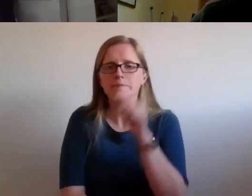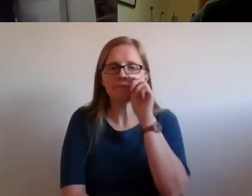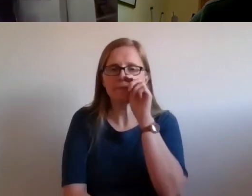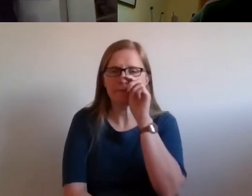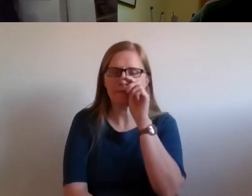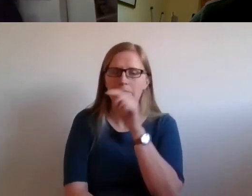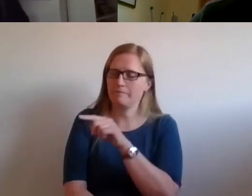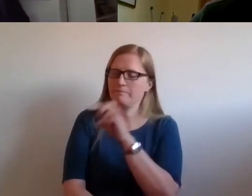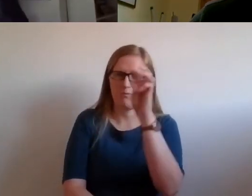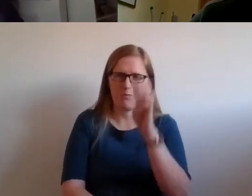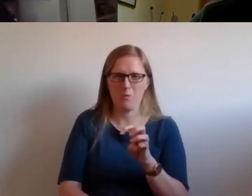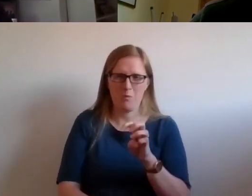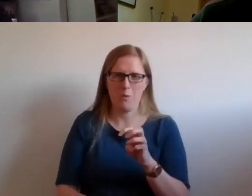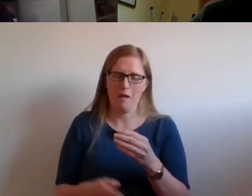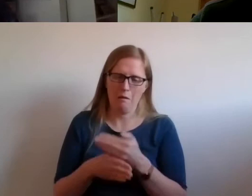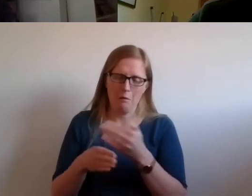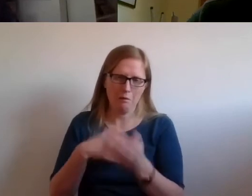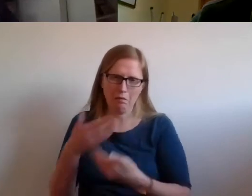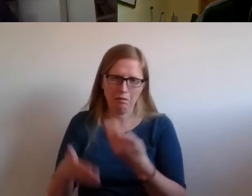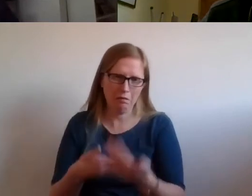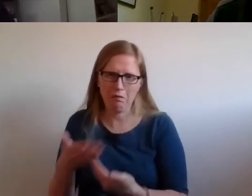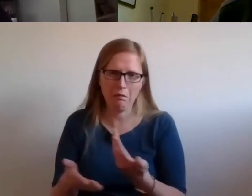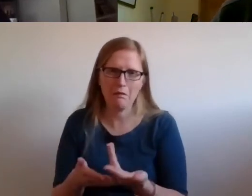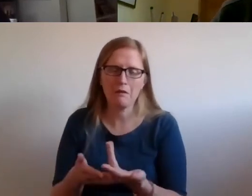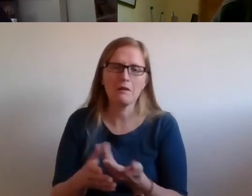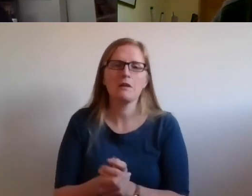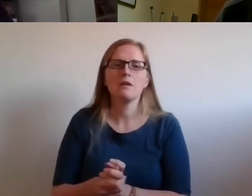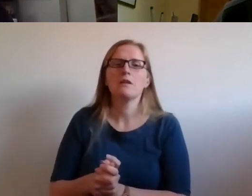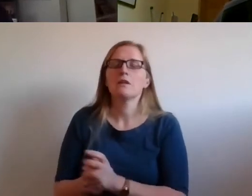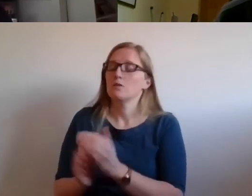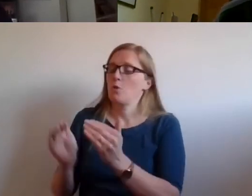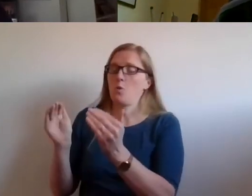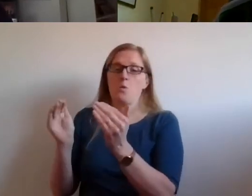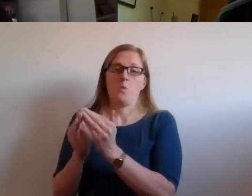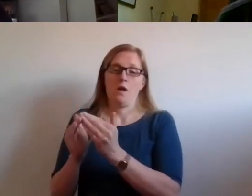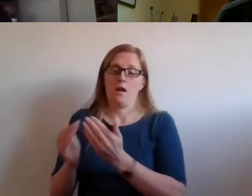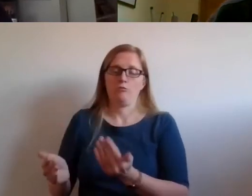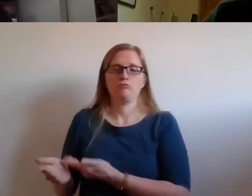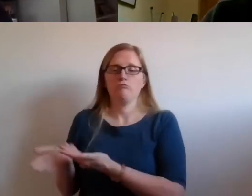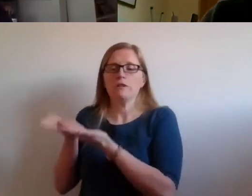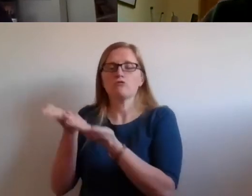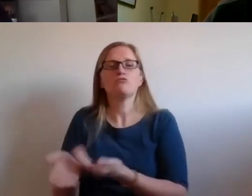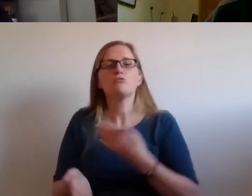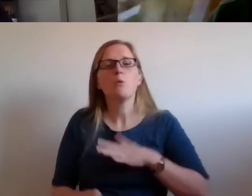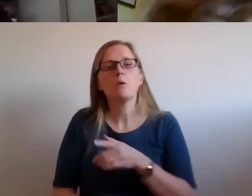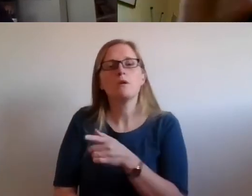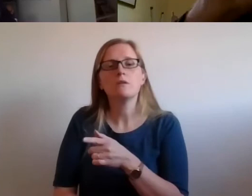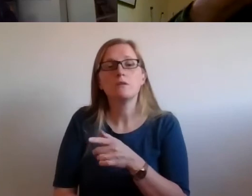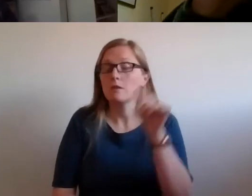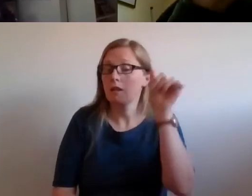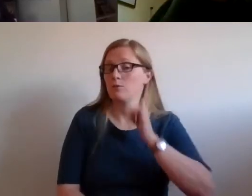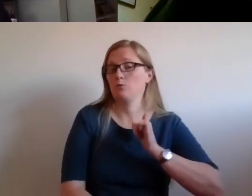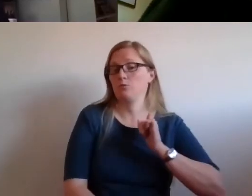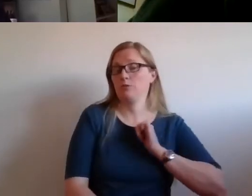in Wales to introduce a right to housing. And I know the Canadian experience has actually